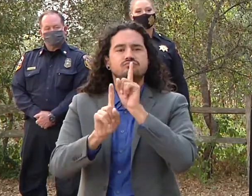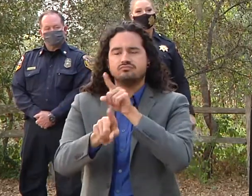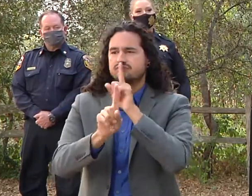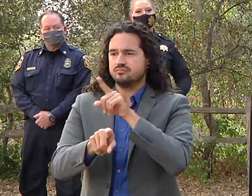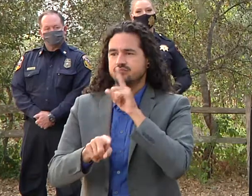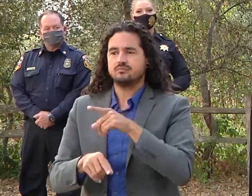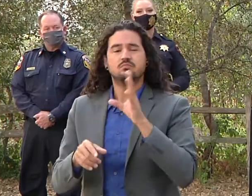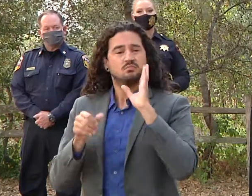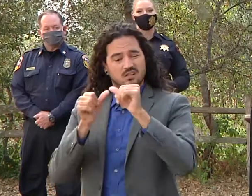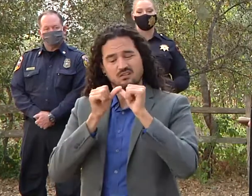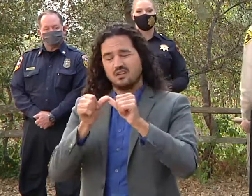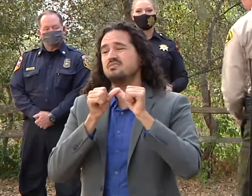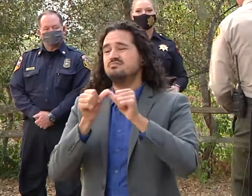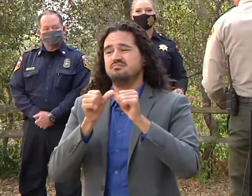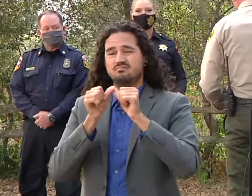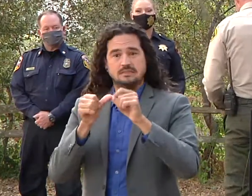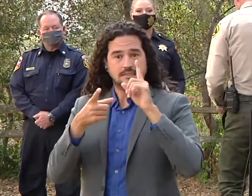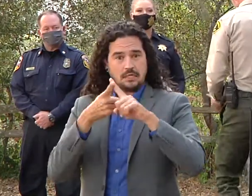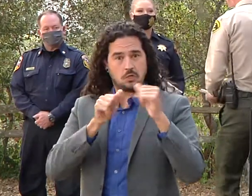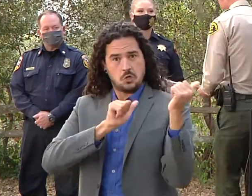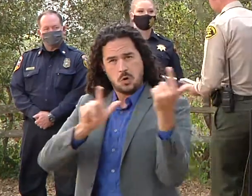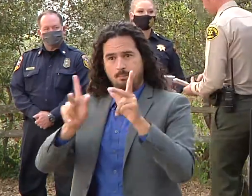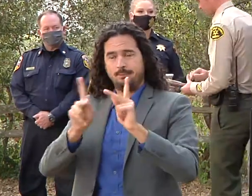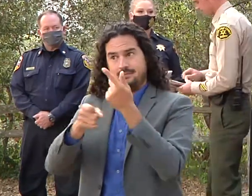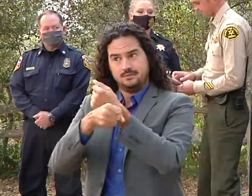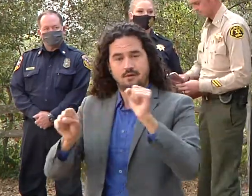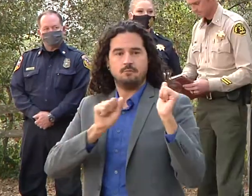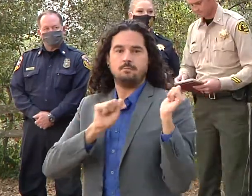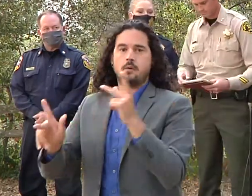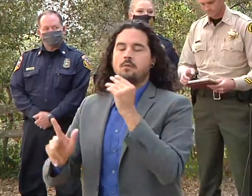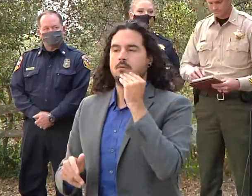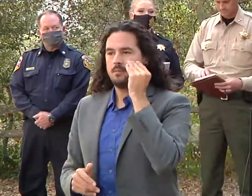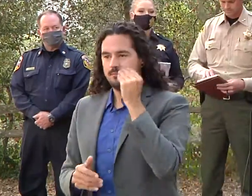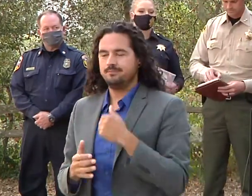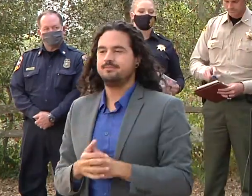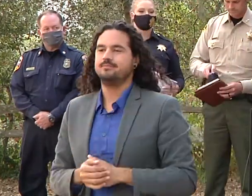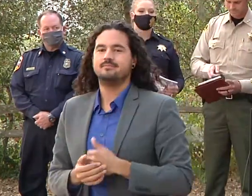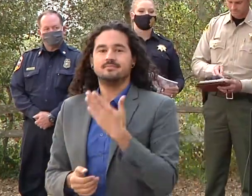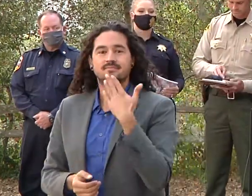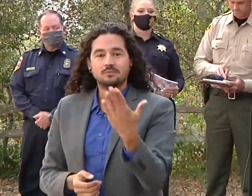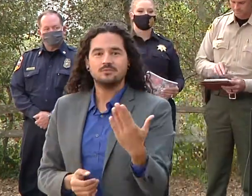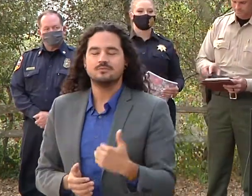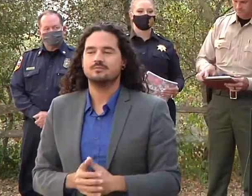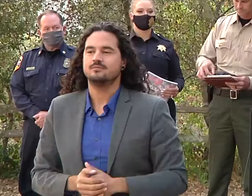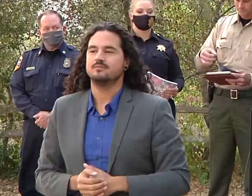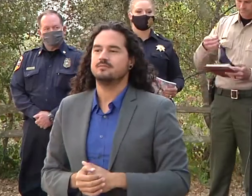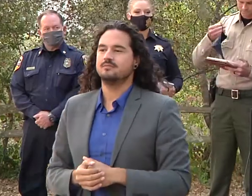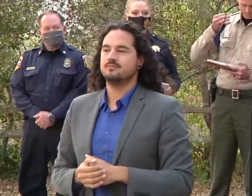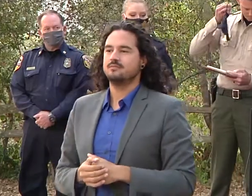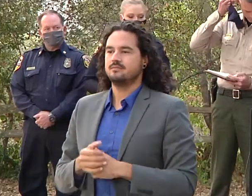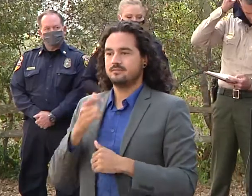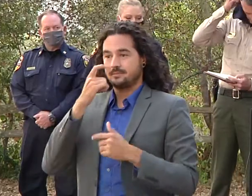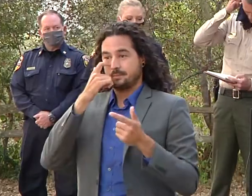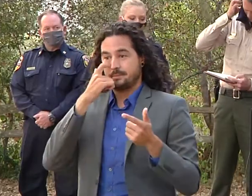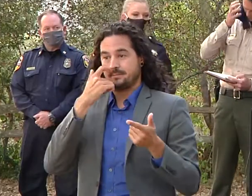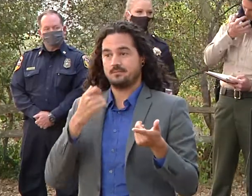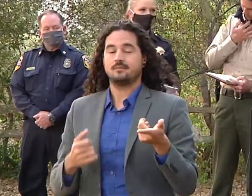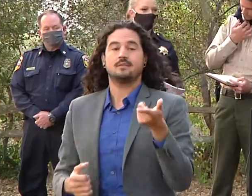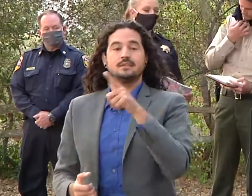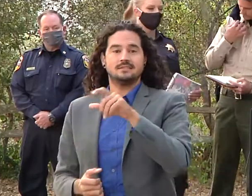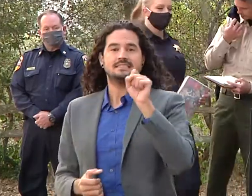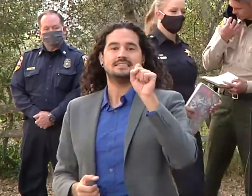next from the san mateo county sheriff's office is detective blanksway